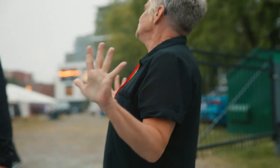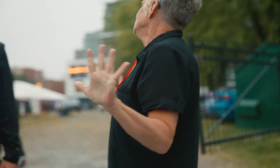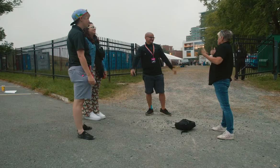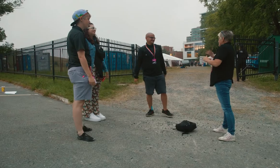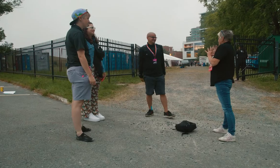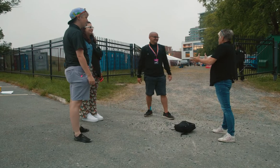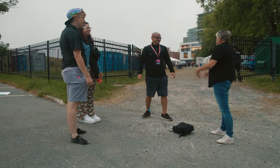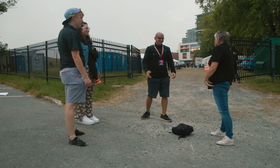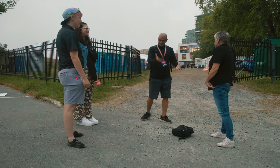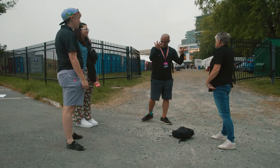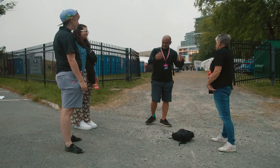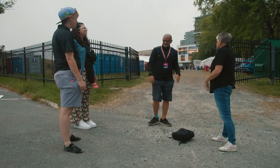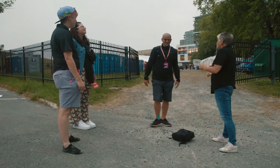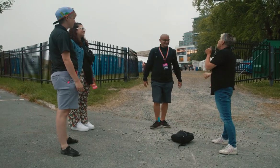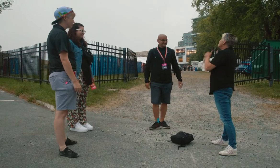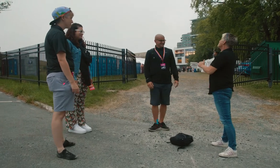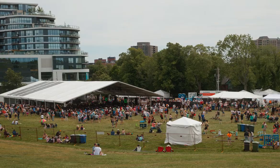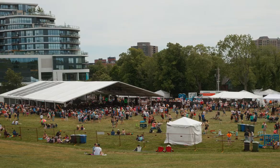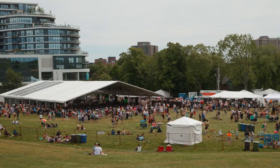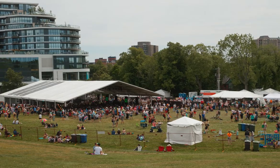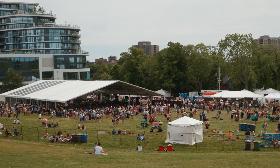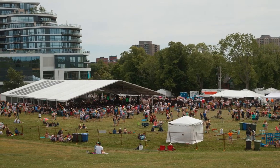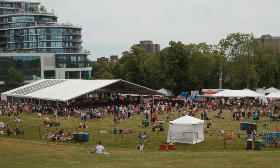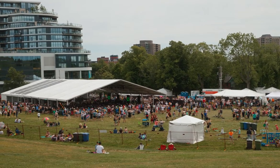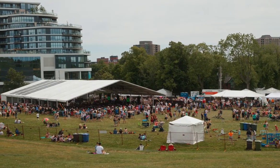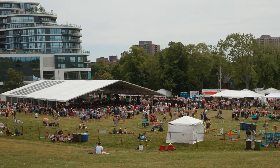conversations. Everybody deserves to go to Pride and know what's happening.